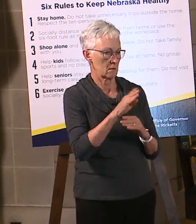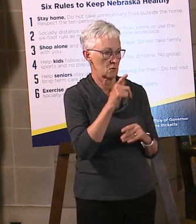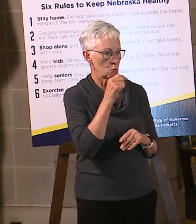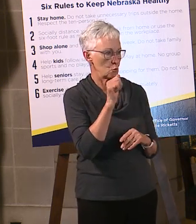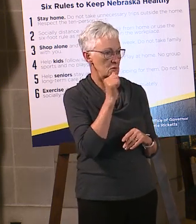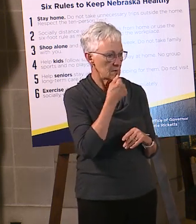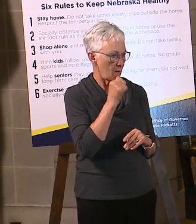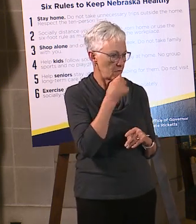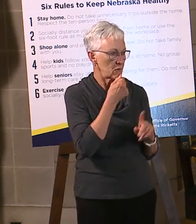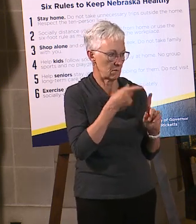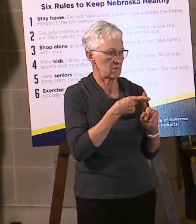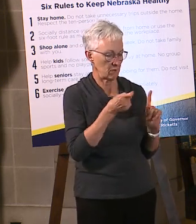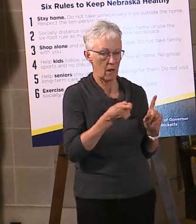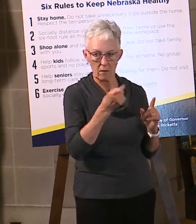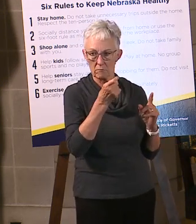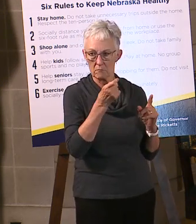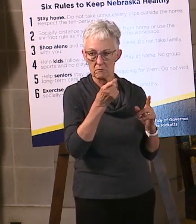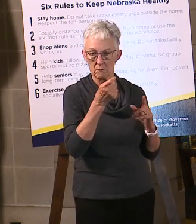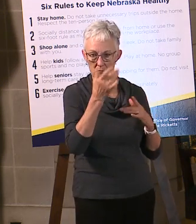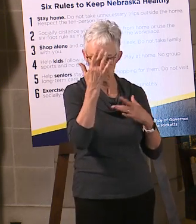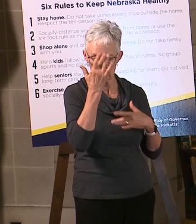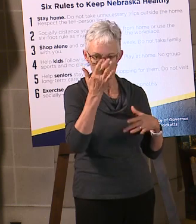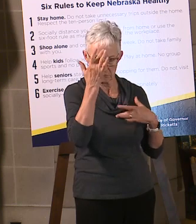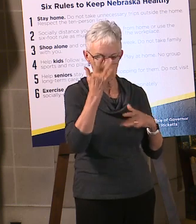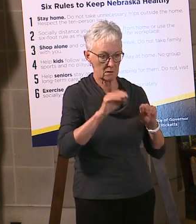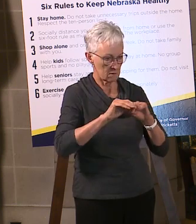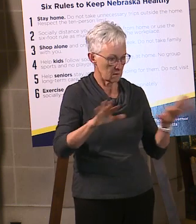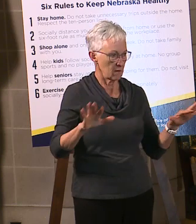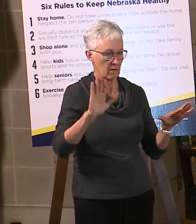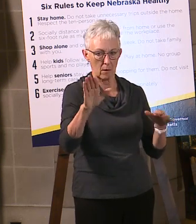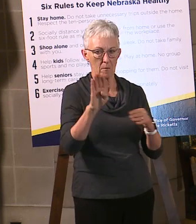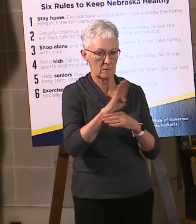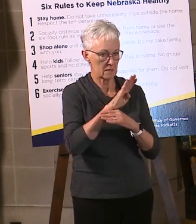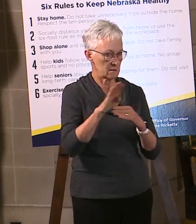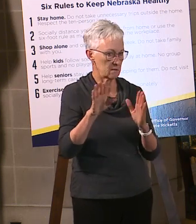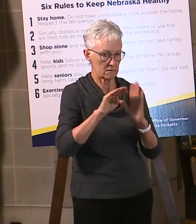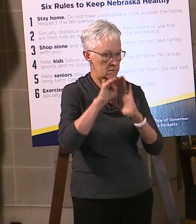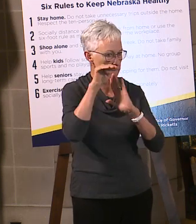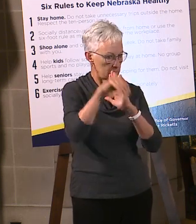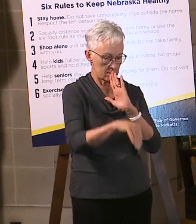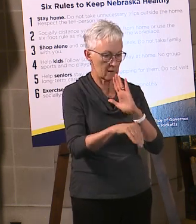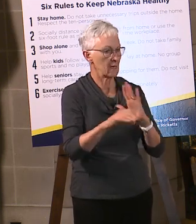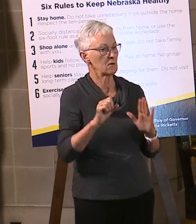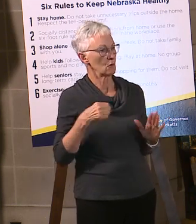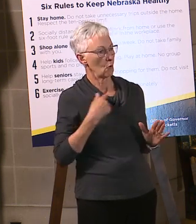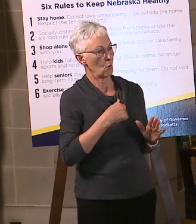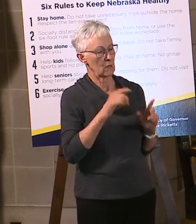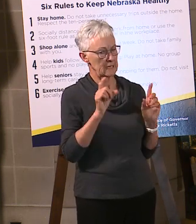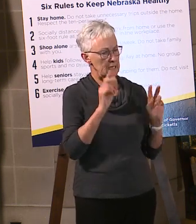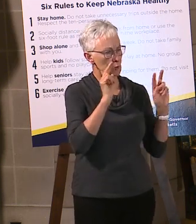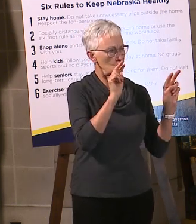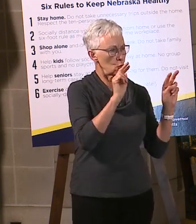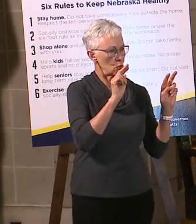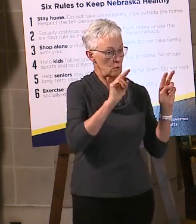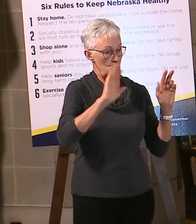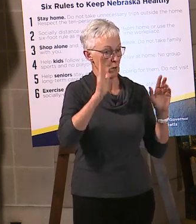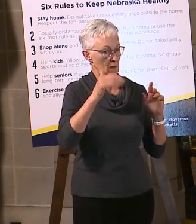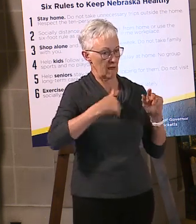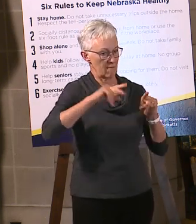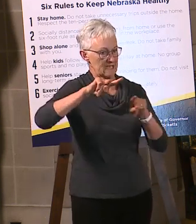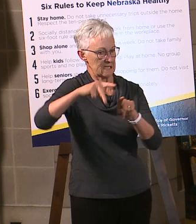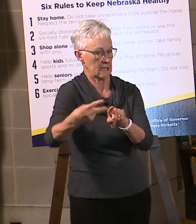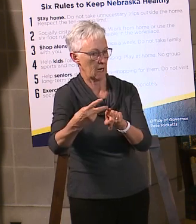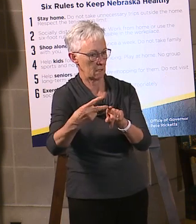because it's going to sort of give us that longitudinal picture about what our business is doing, how are they reacting,